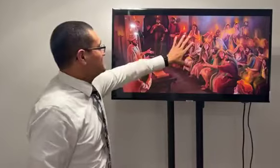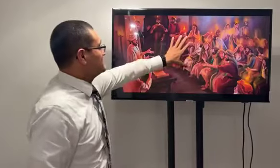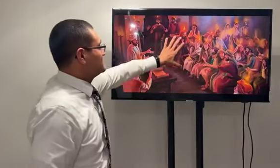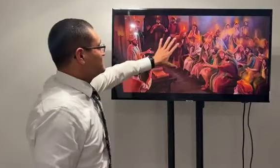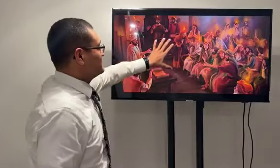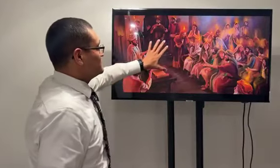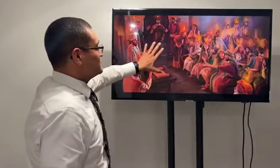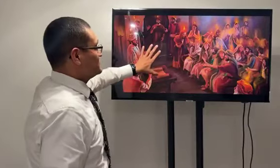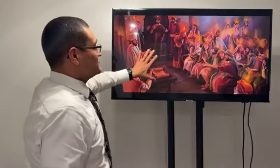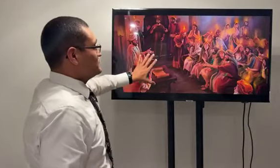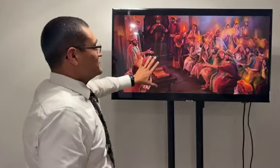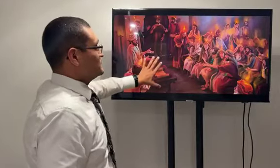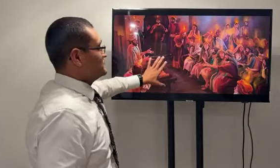so this is our picture